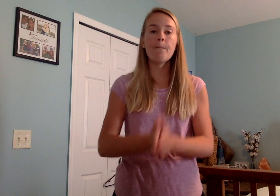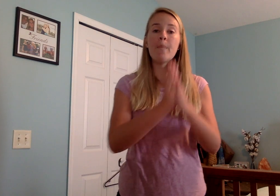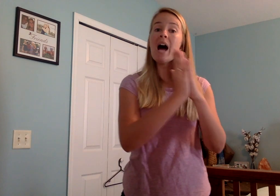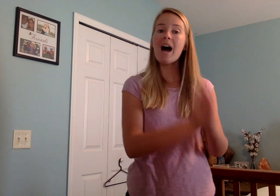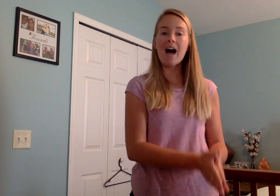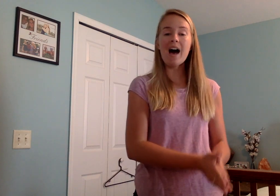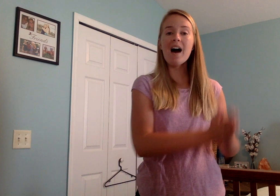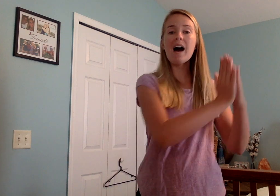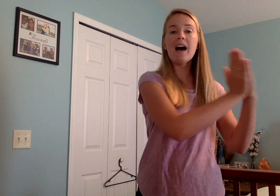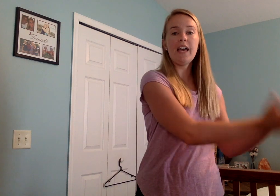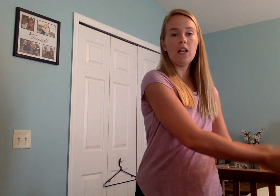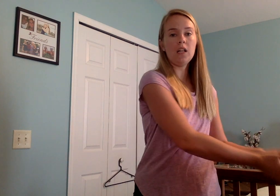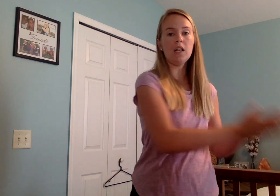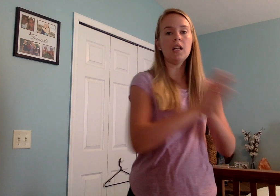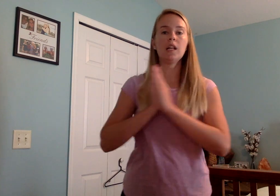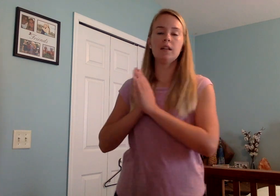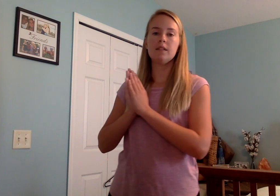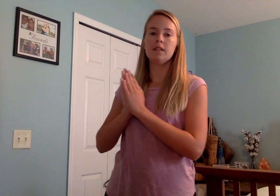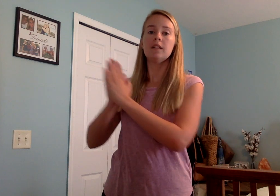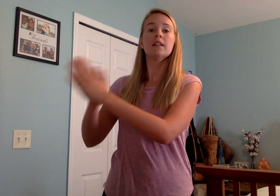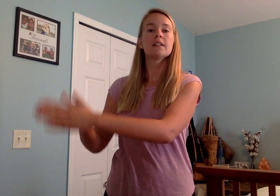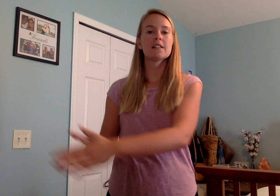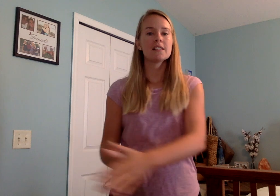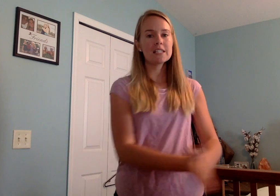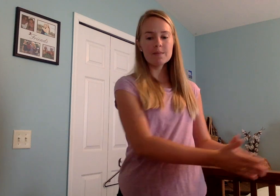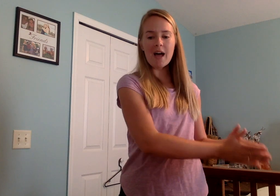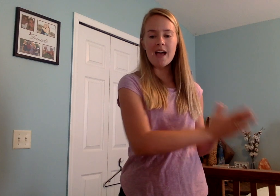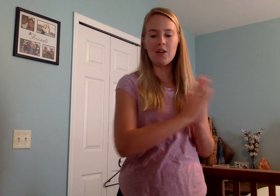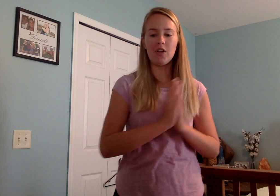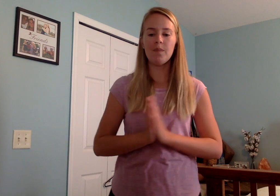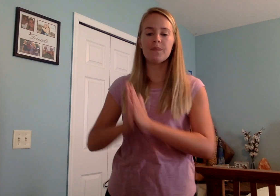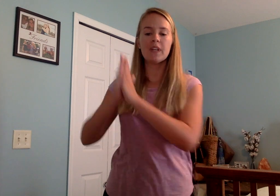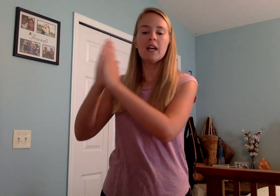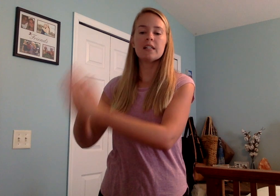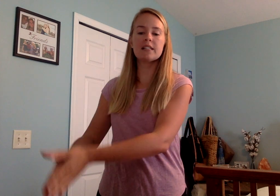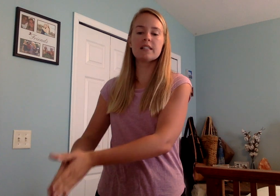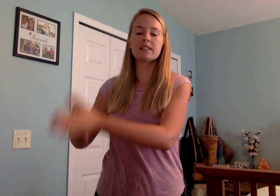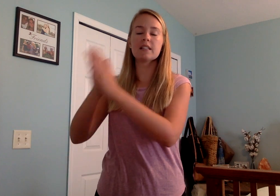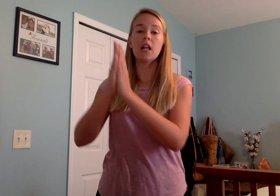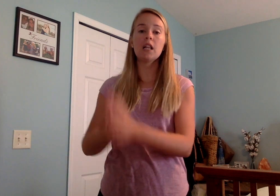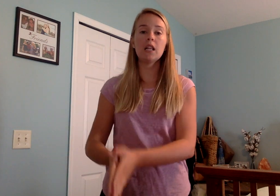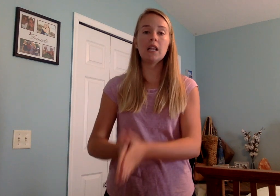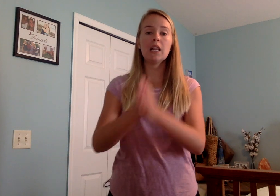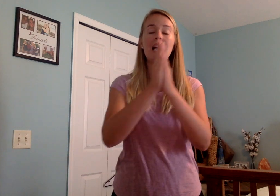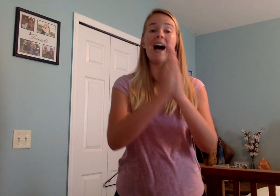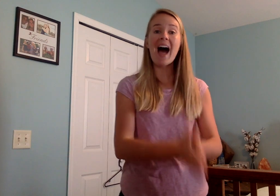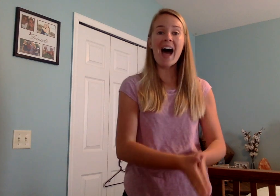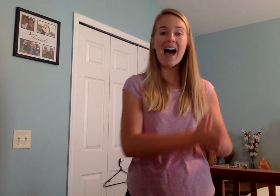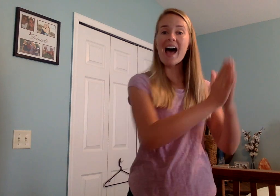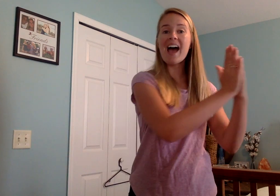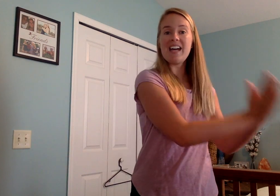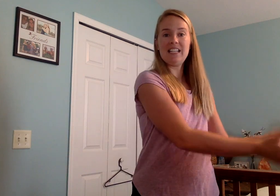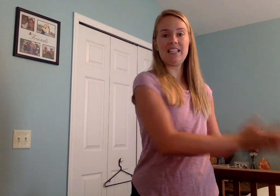-i-l. Smile. S-l-i-d.